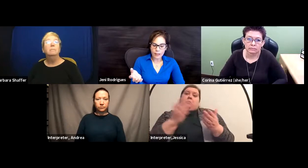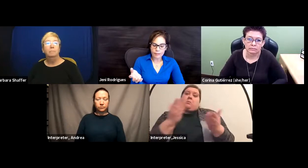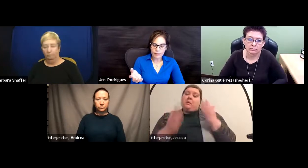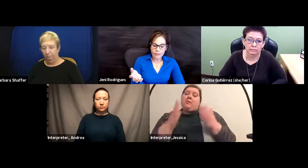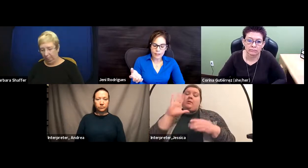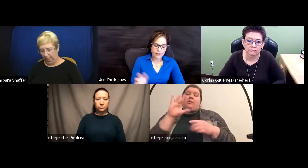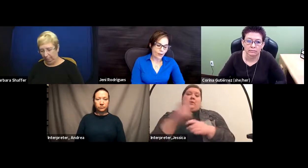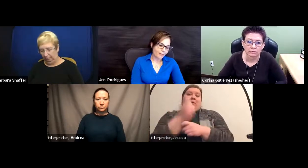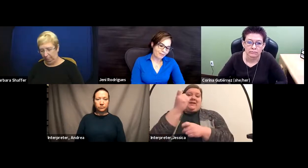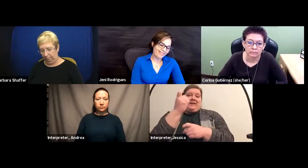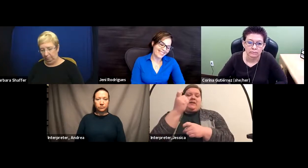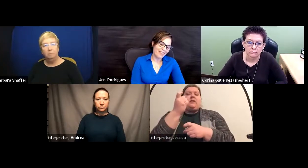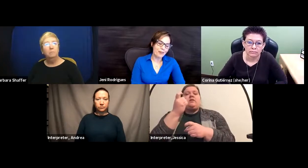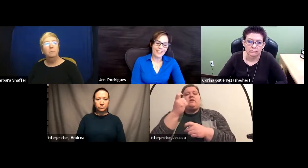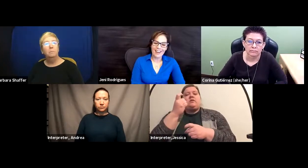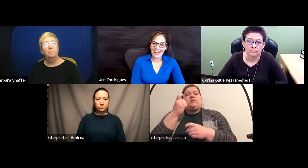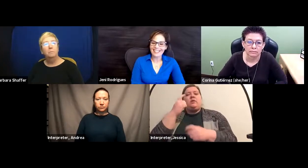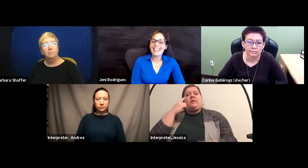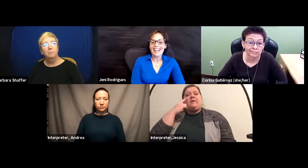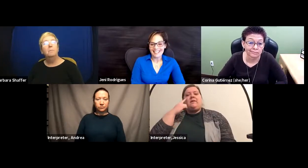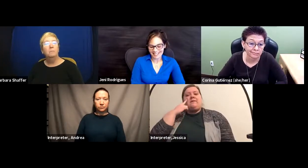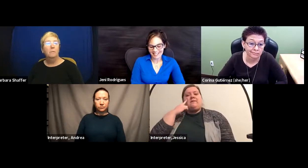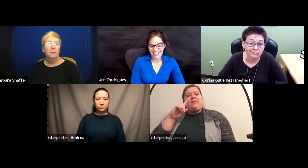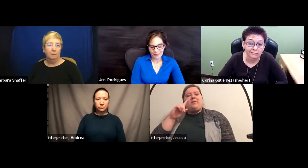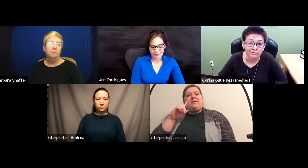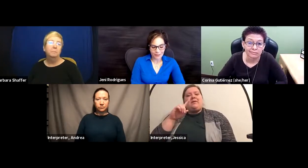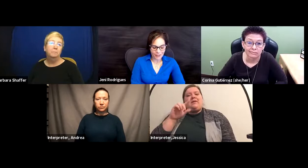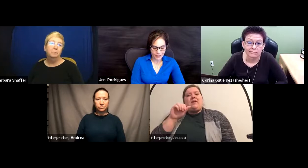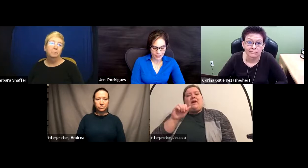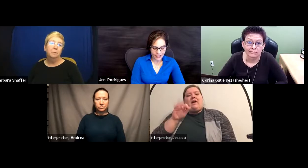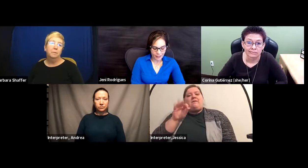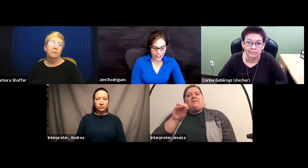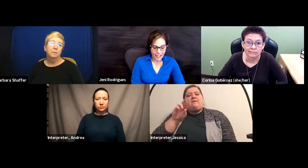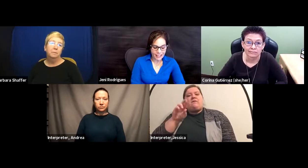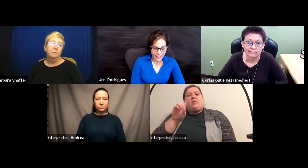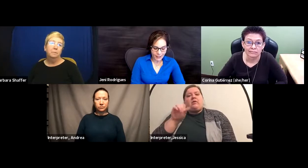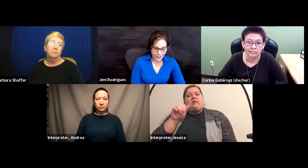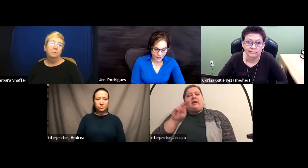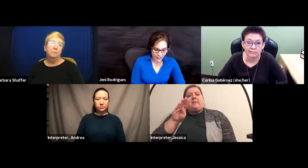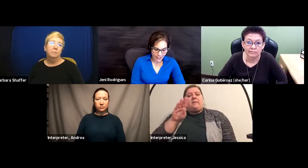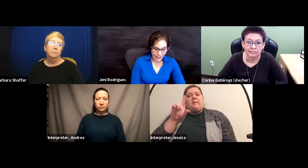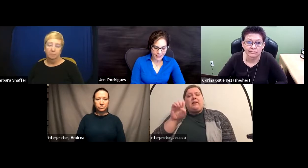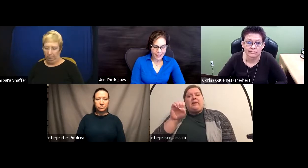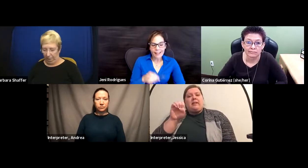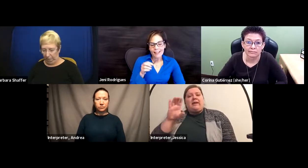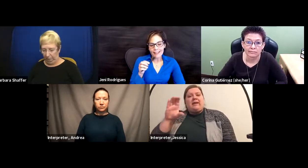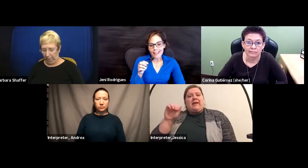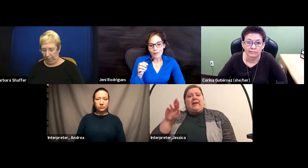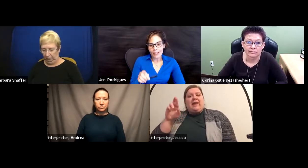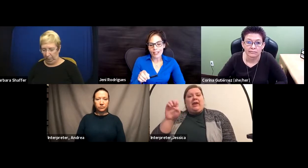sorry, the Affordable Care Act, Section 1557 states specifically that the providers